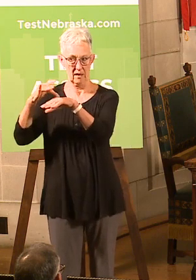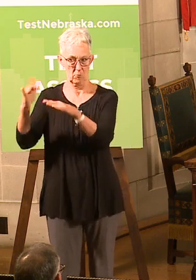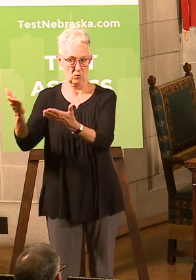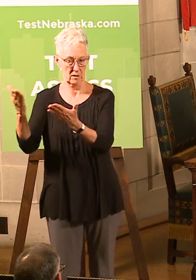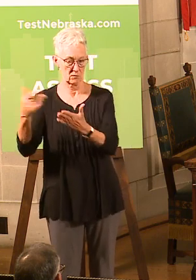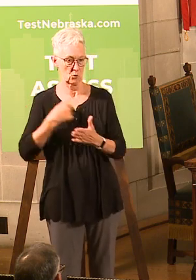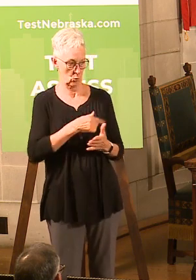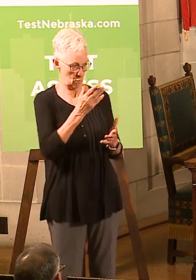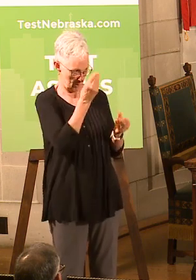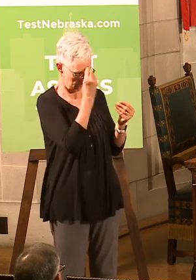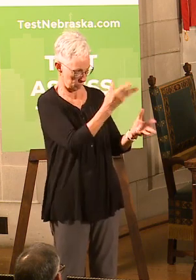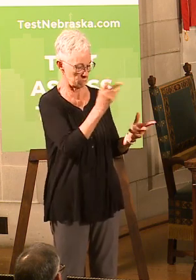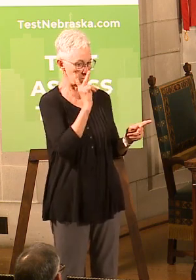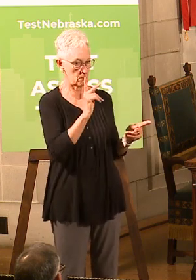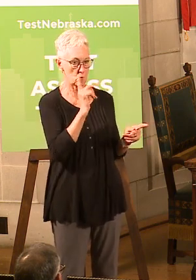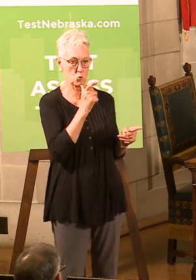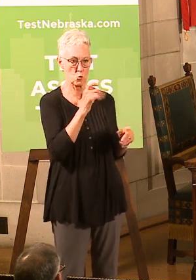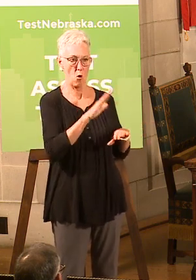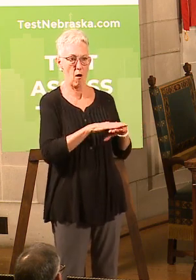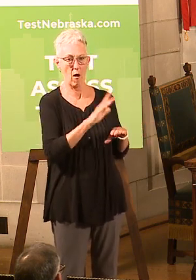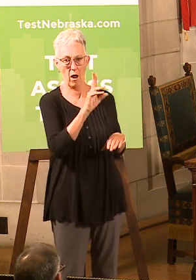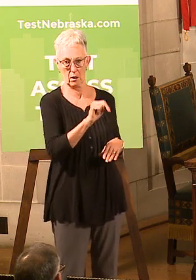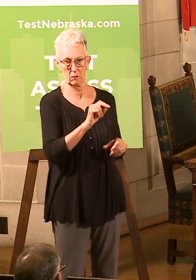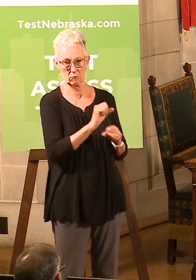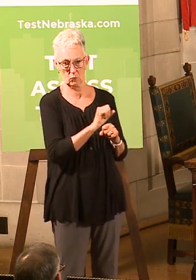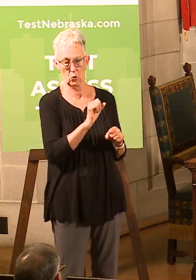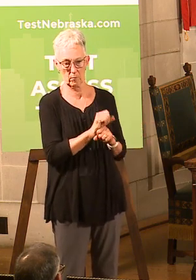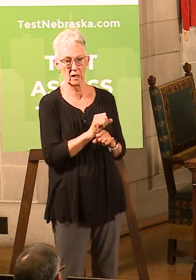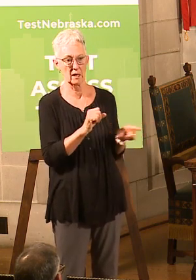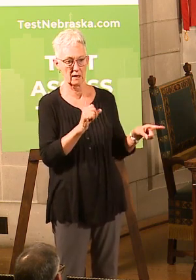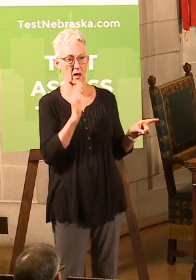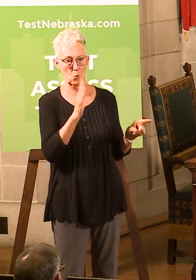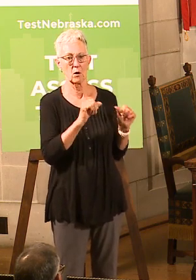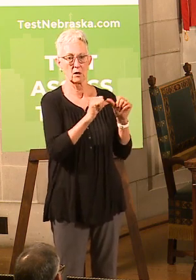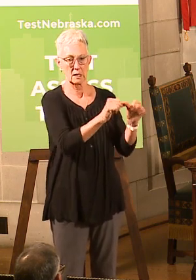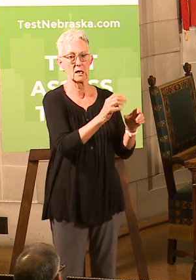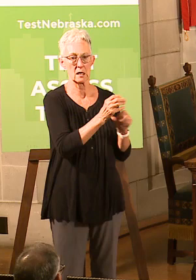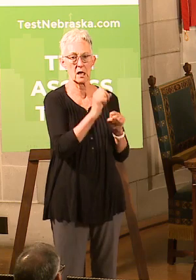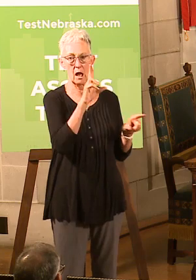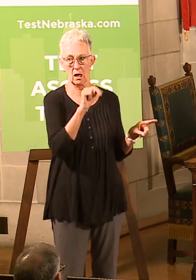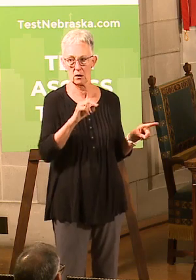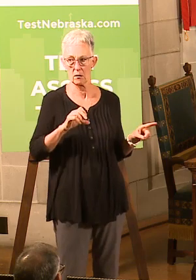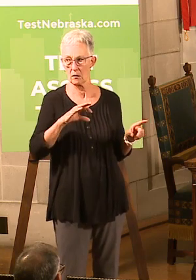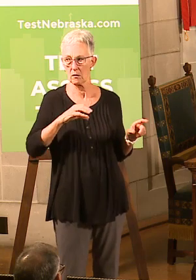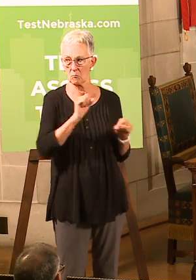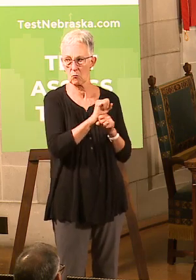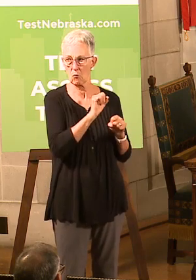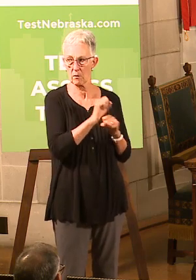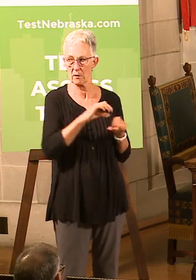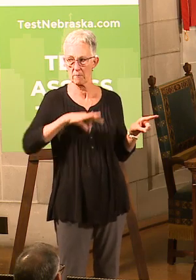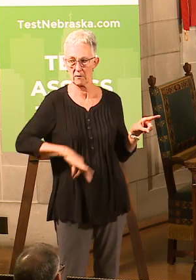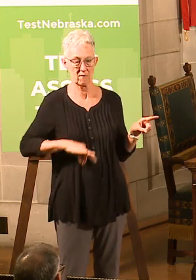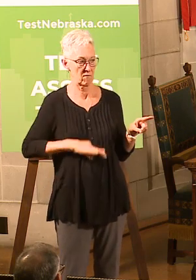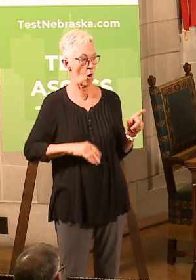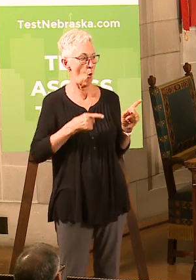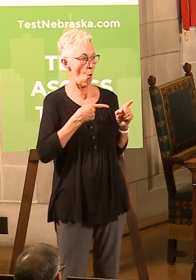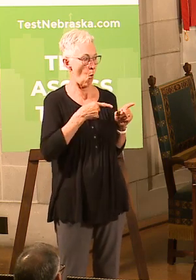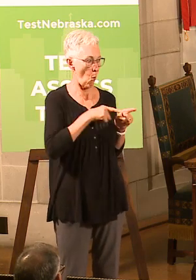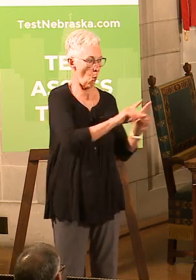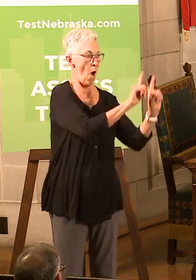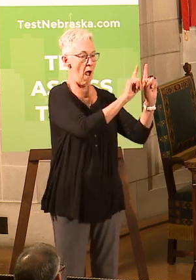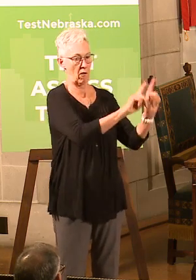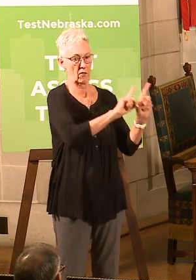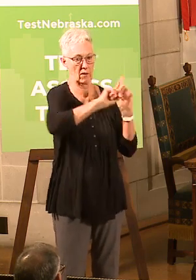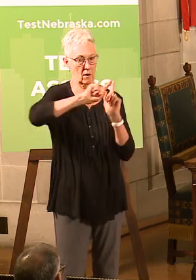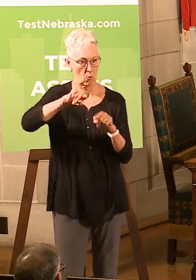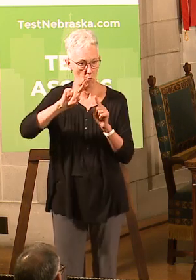they will be eligible to continue to receive those unemployment benefits while they attend this training. Because, as you know, under the unemployment